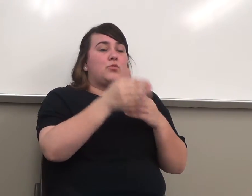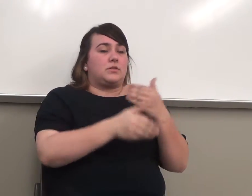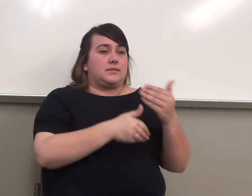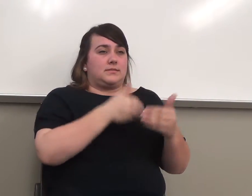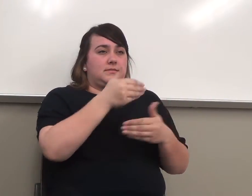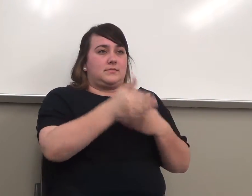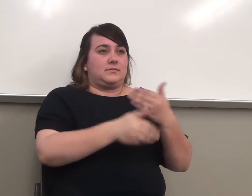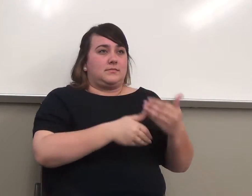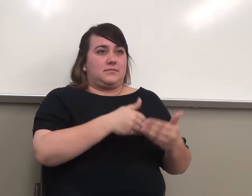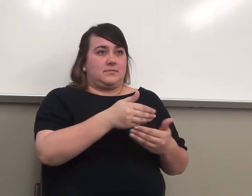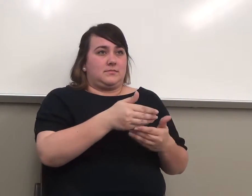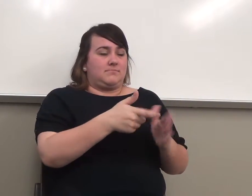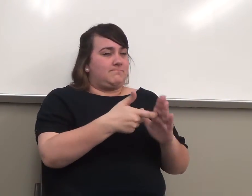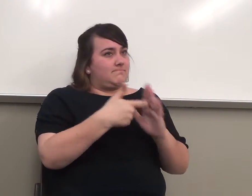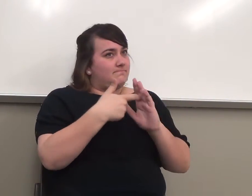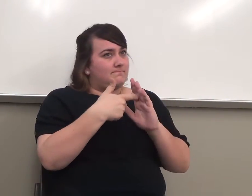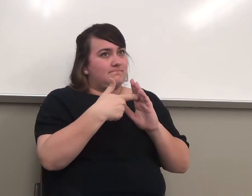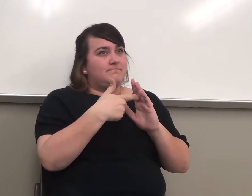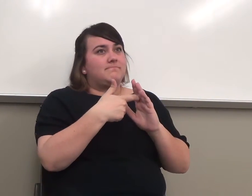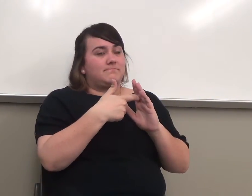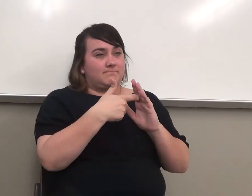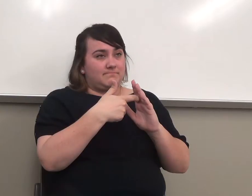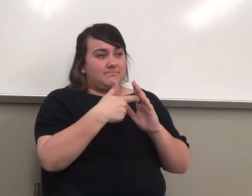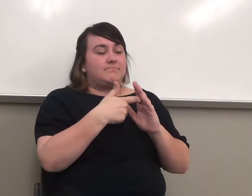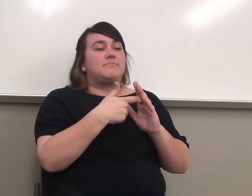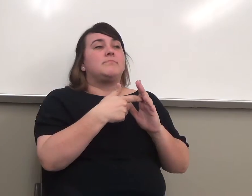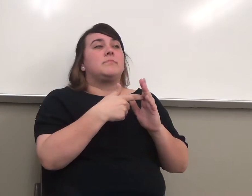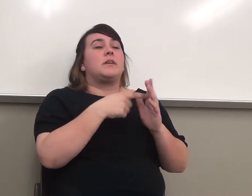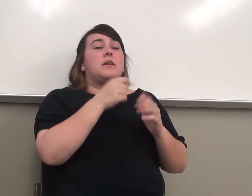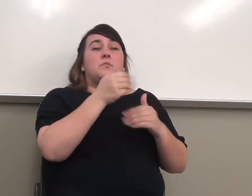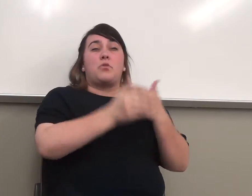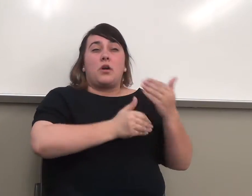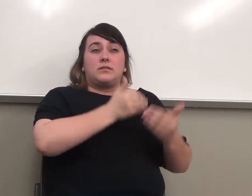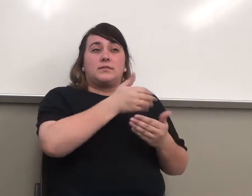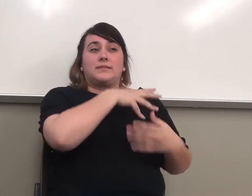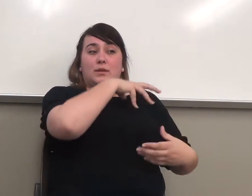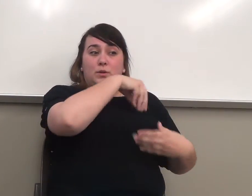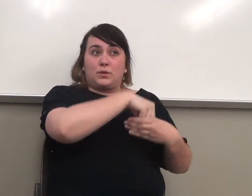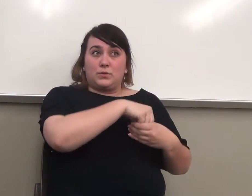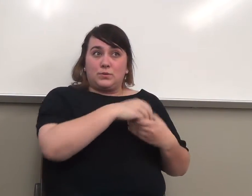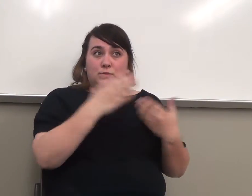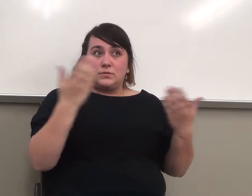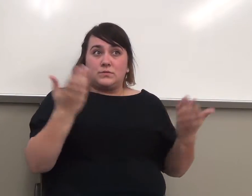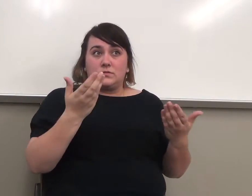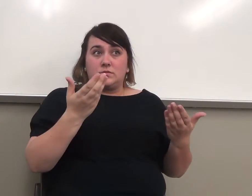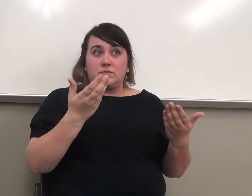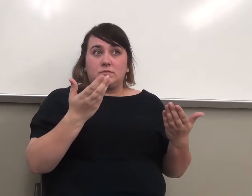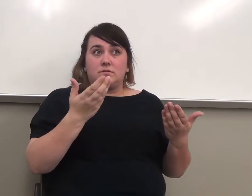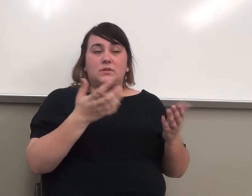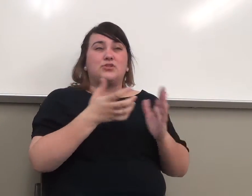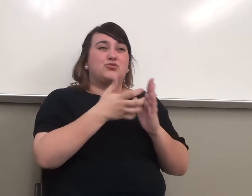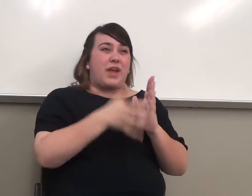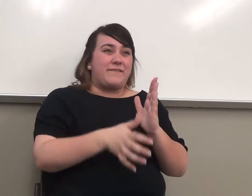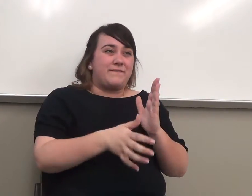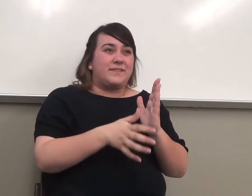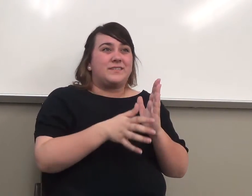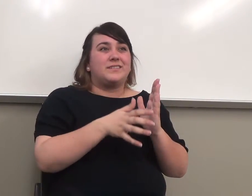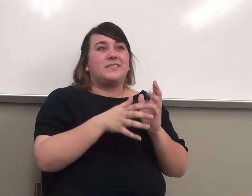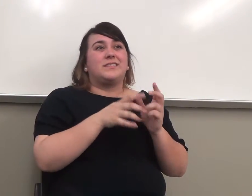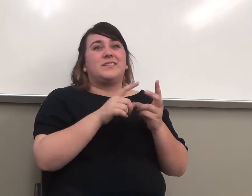There's a process involved. And that process includes drafts, revisions,